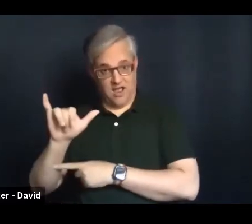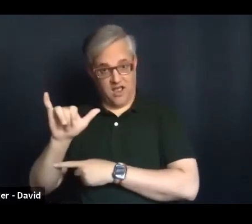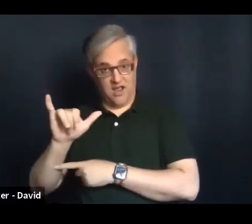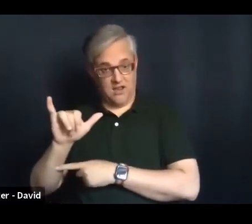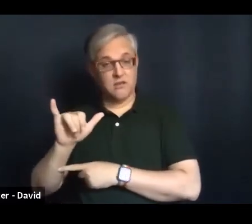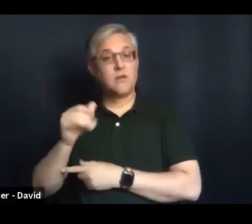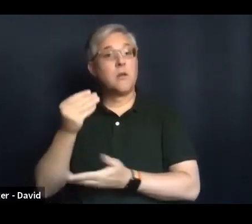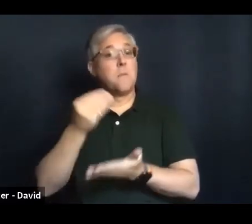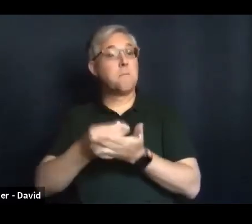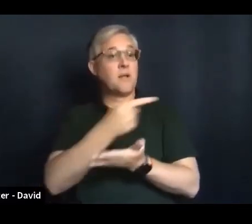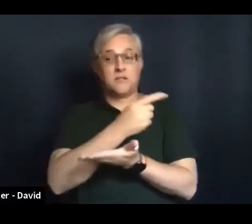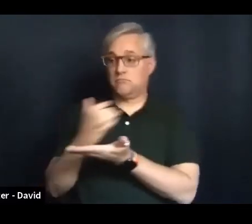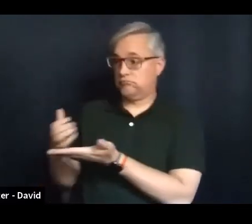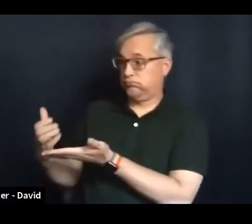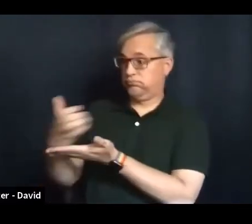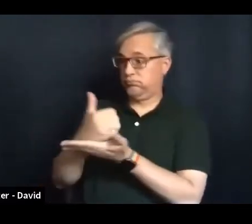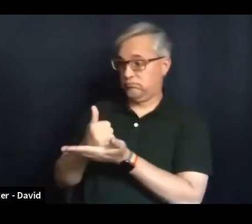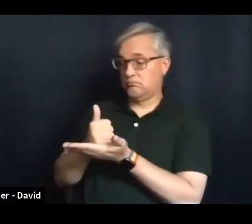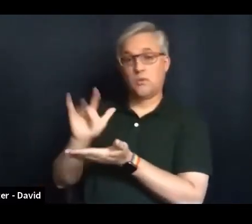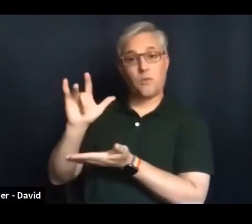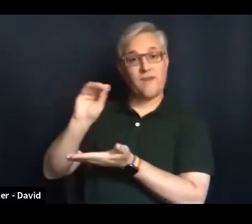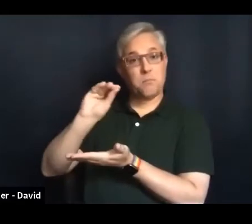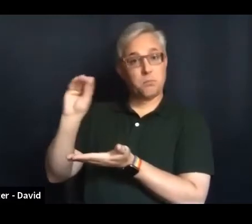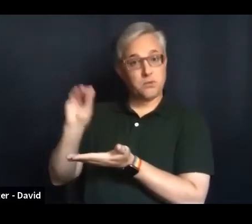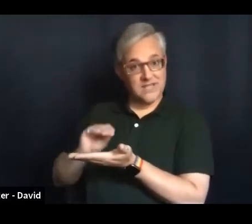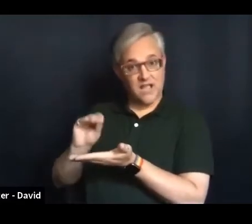Trinity Lutheran Church in Minneapolis.